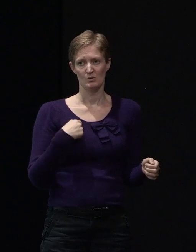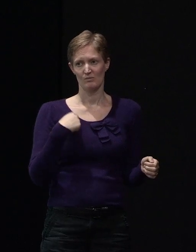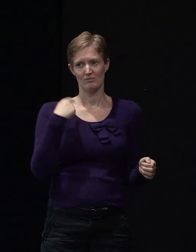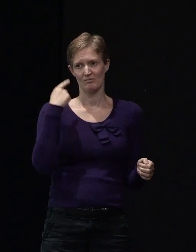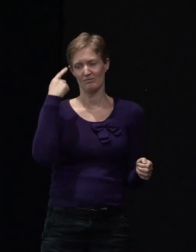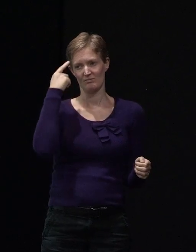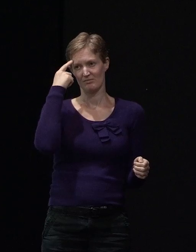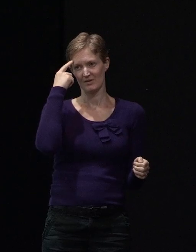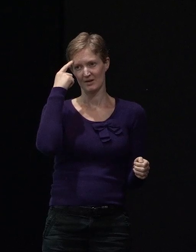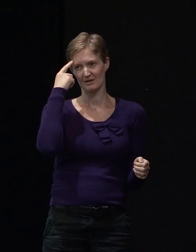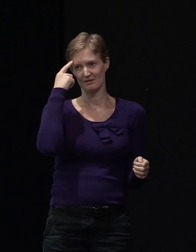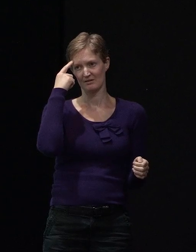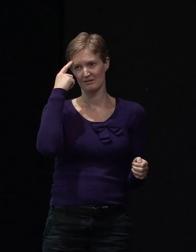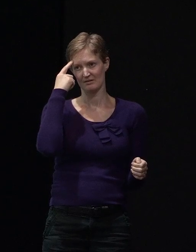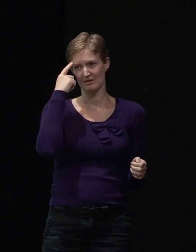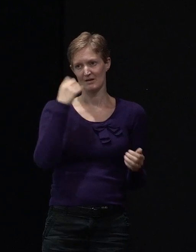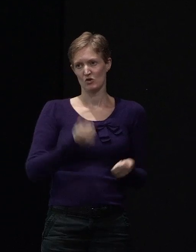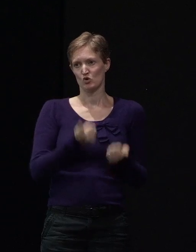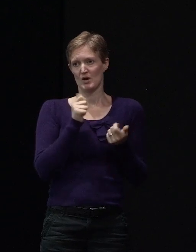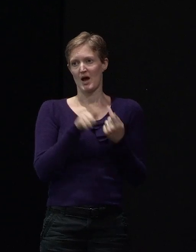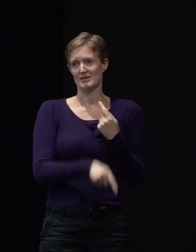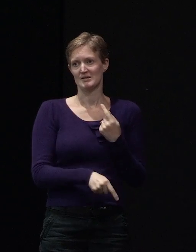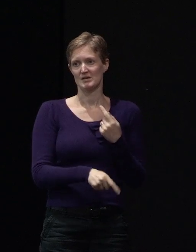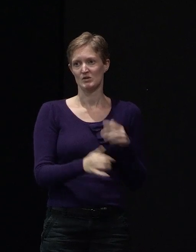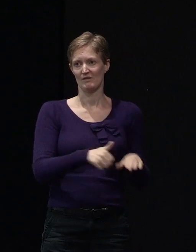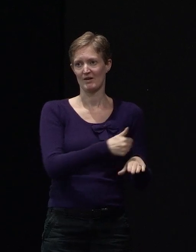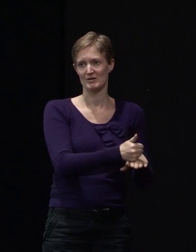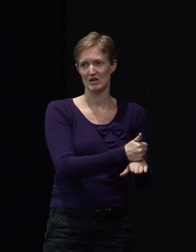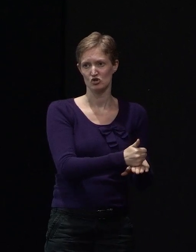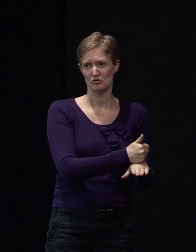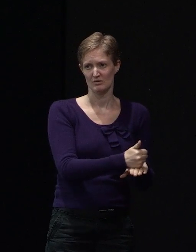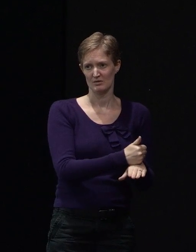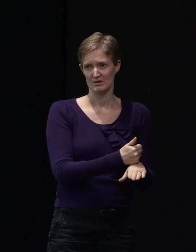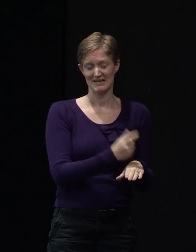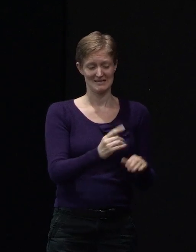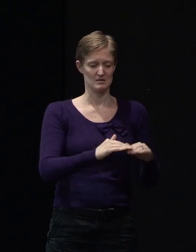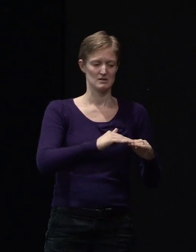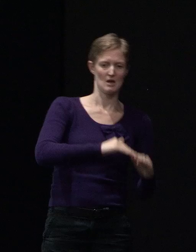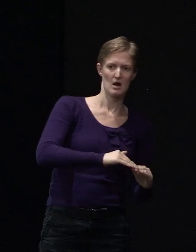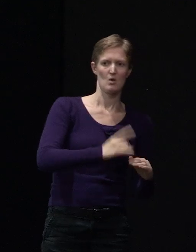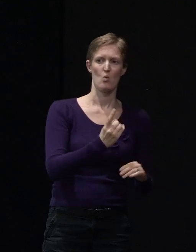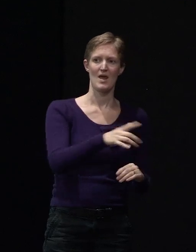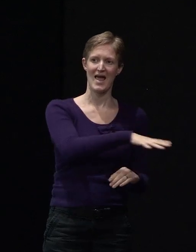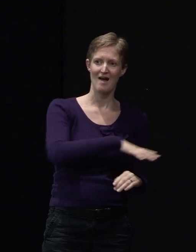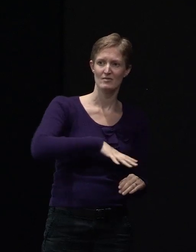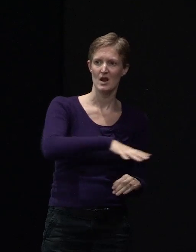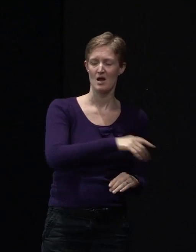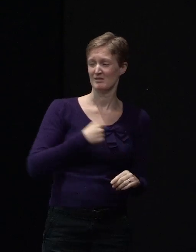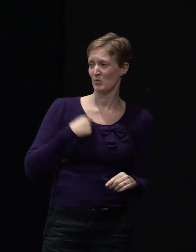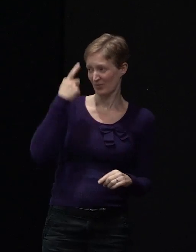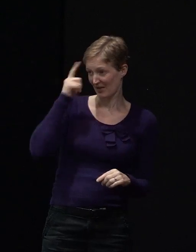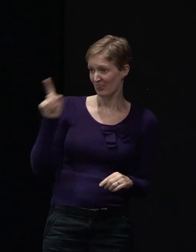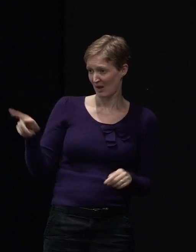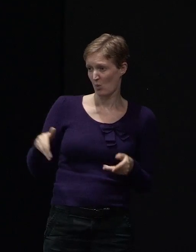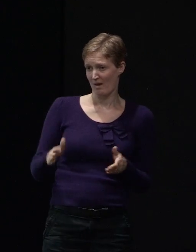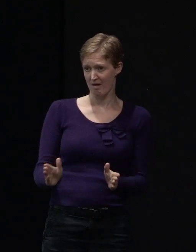foundations when there's a few metres, but it's definitely slumping in that area. So it doesn't sound like those solutions are going to work.